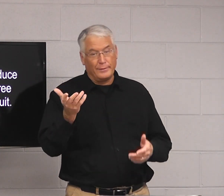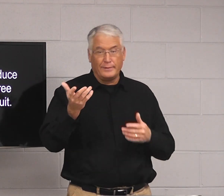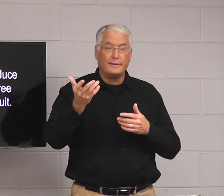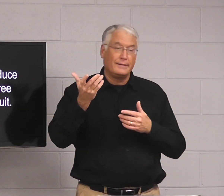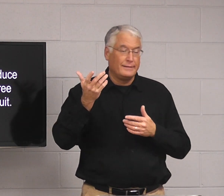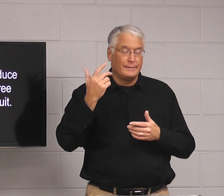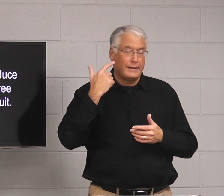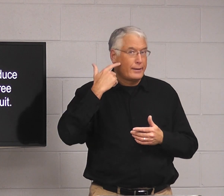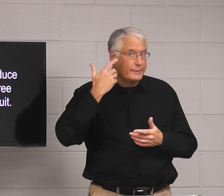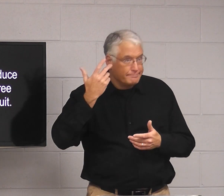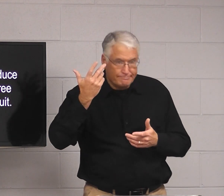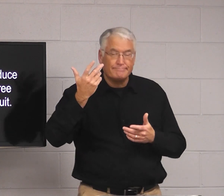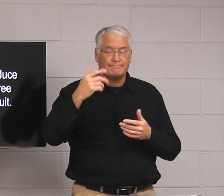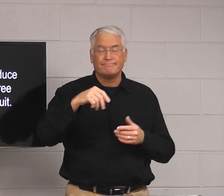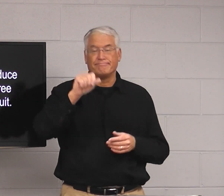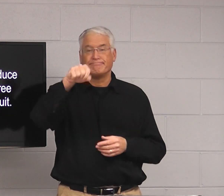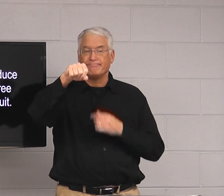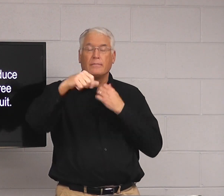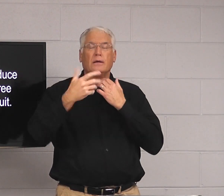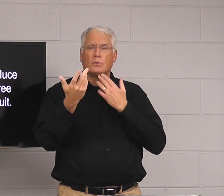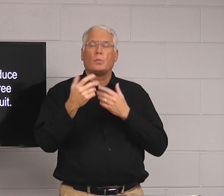Sometimes the closed captions bleep them out.